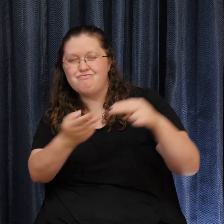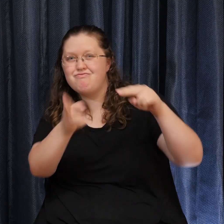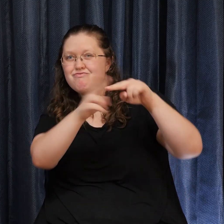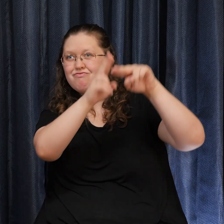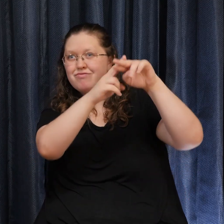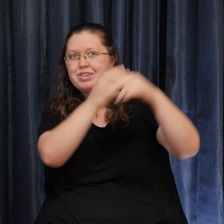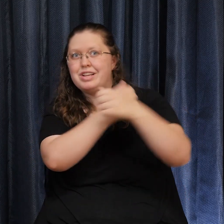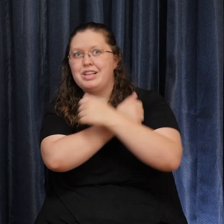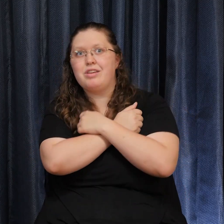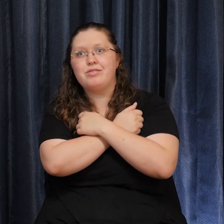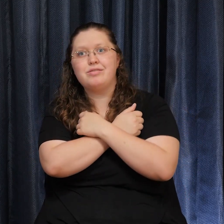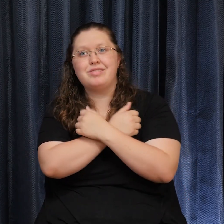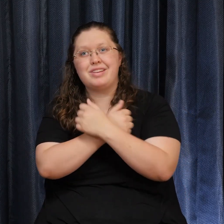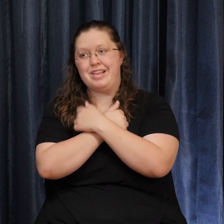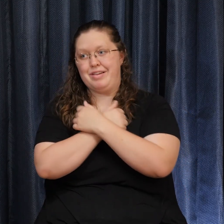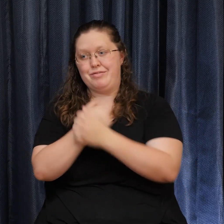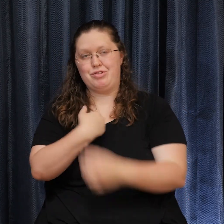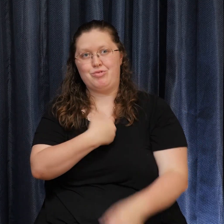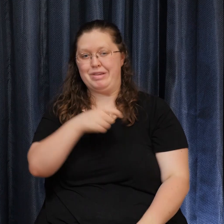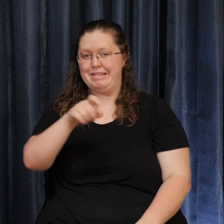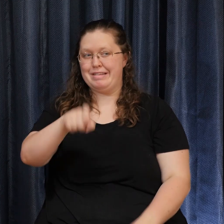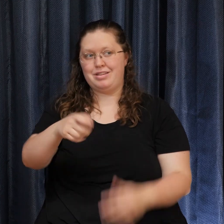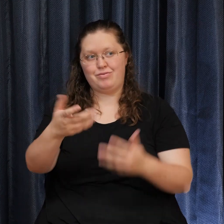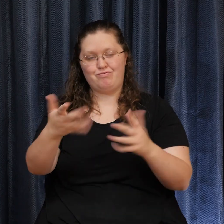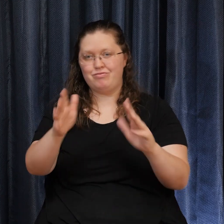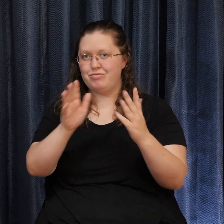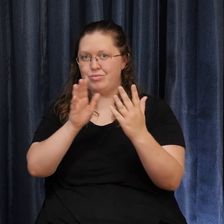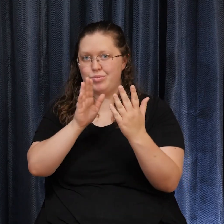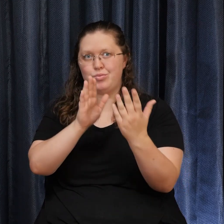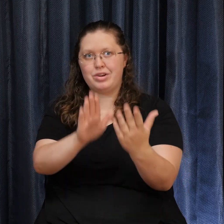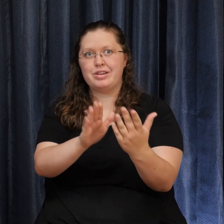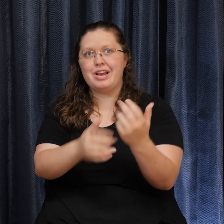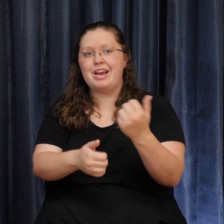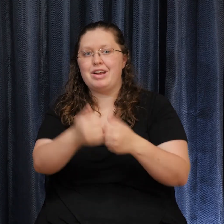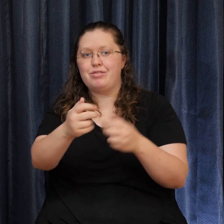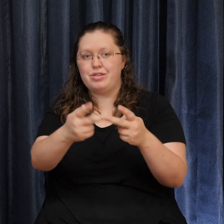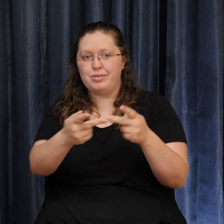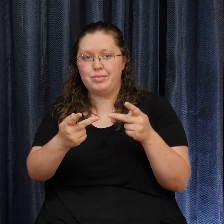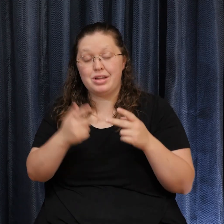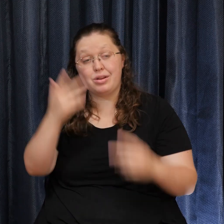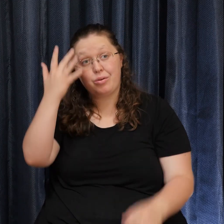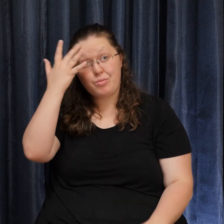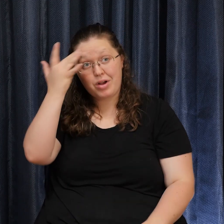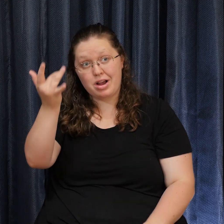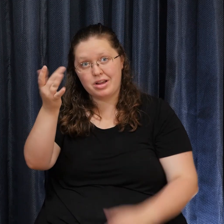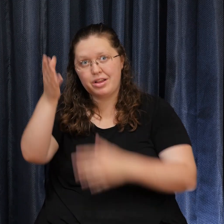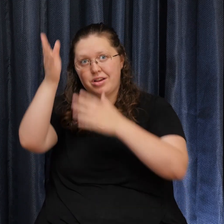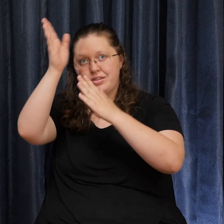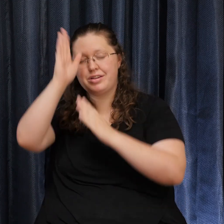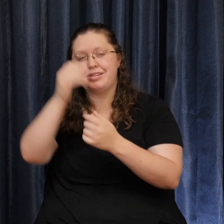already present everywhere because God is love and God is present everywhere.